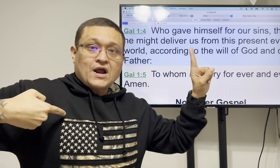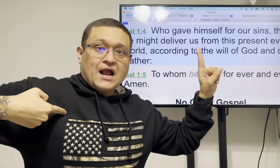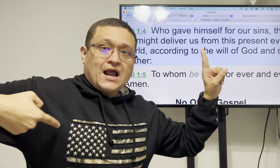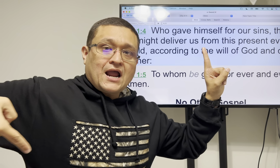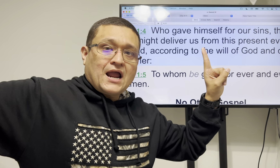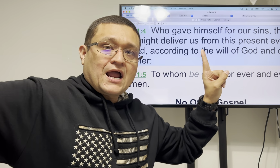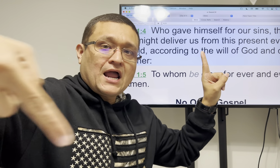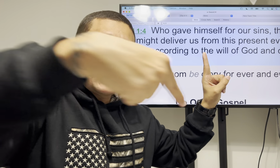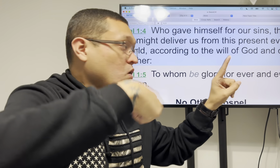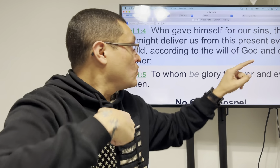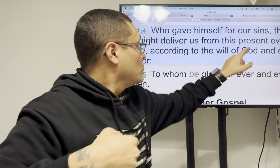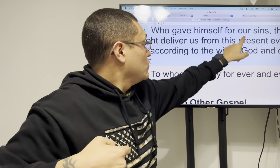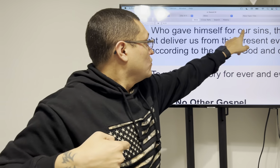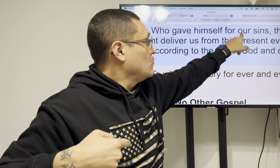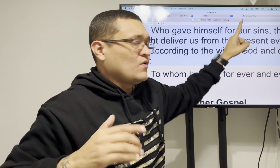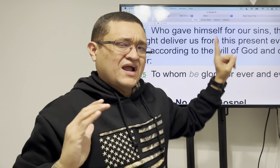for our sins